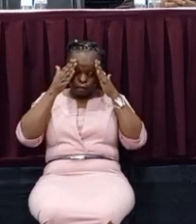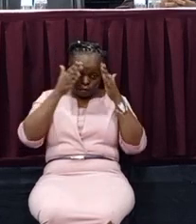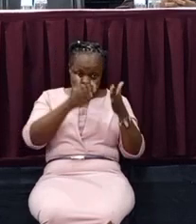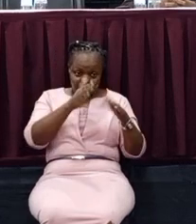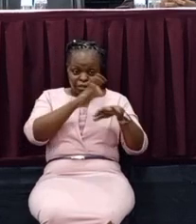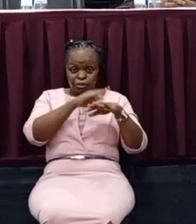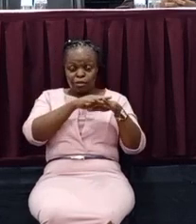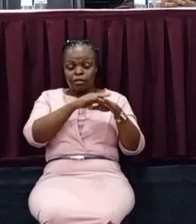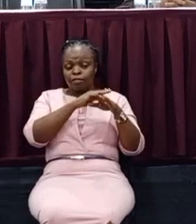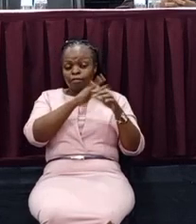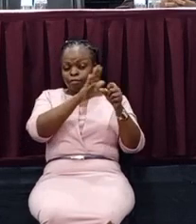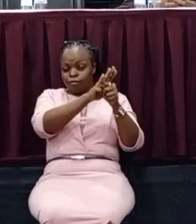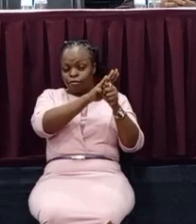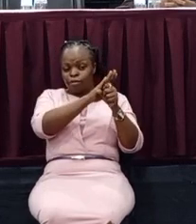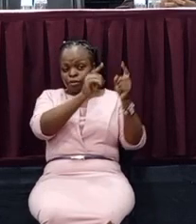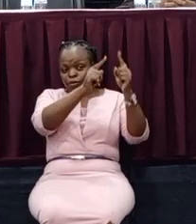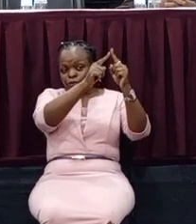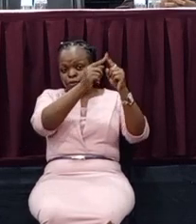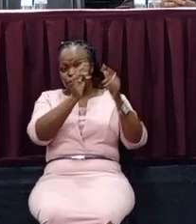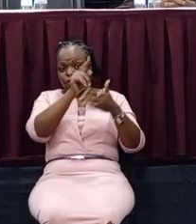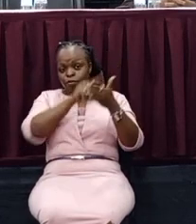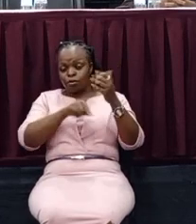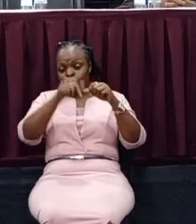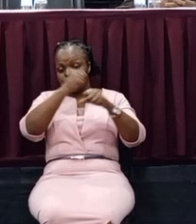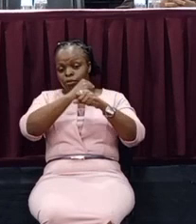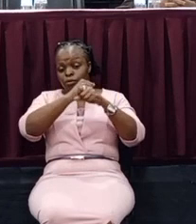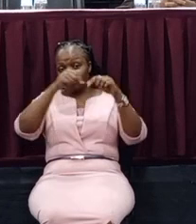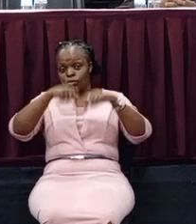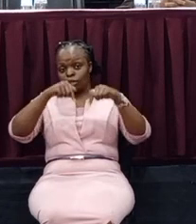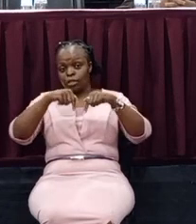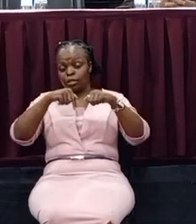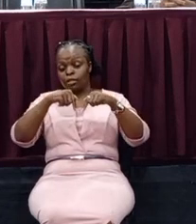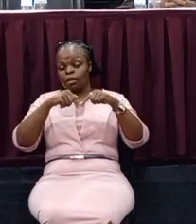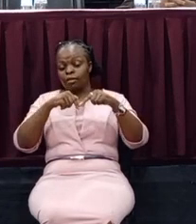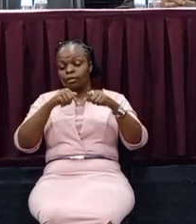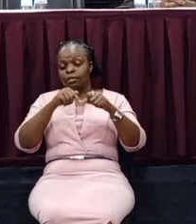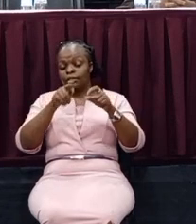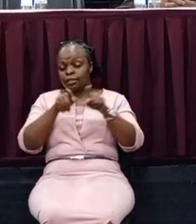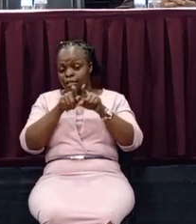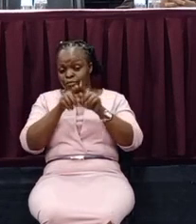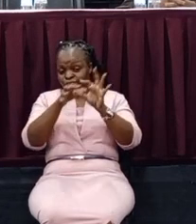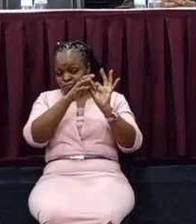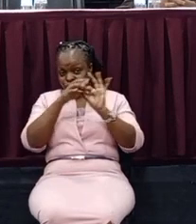ultimate goal of what we are doing today. Ultimately, ultimately, what we do on a daily basis.